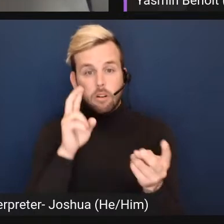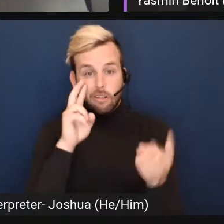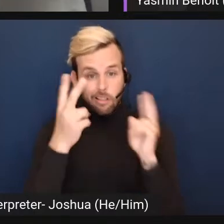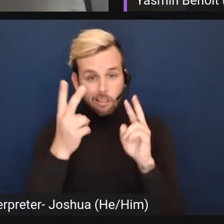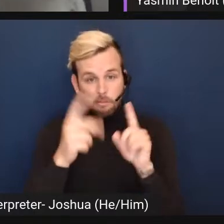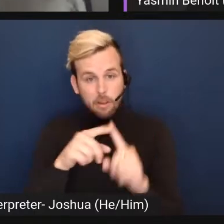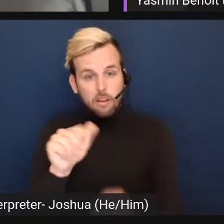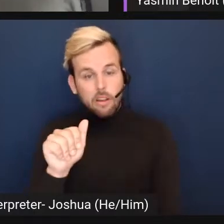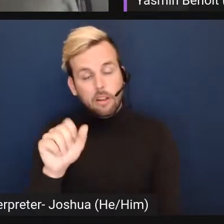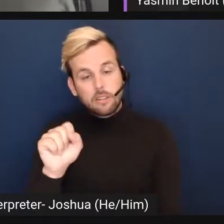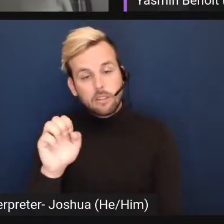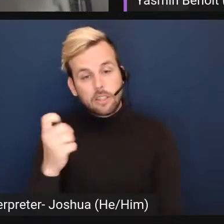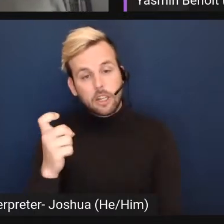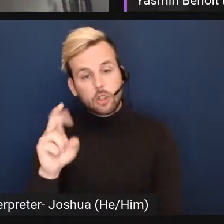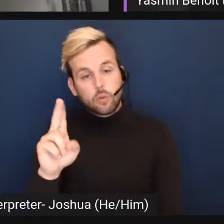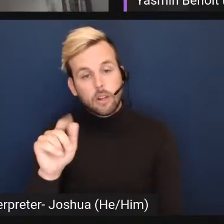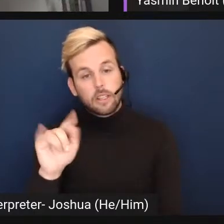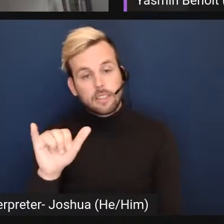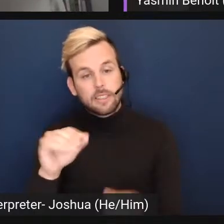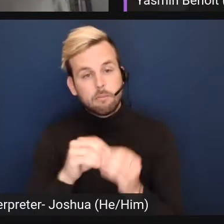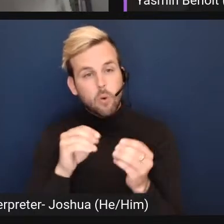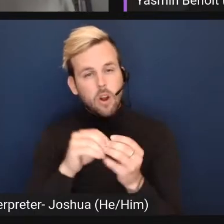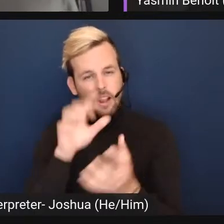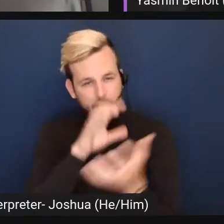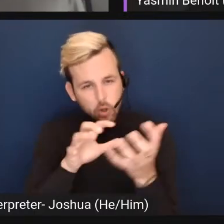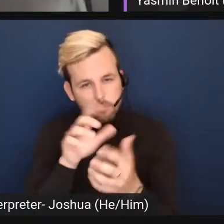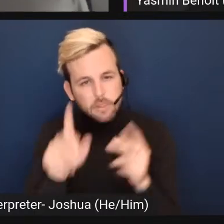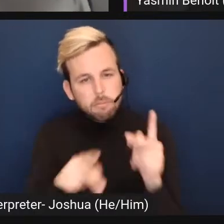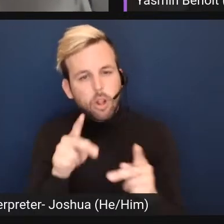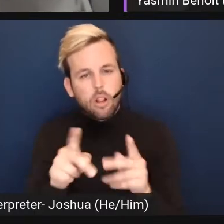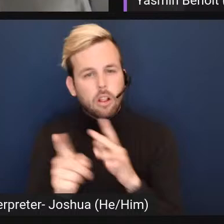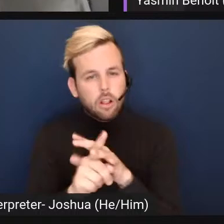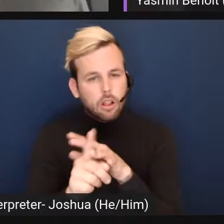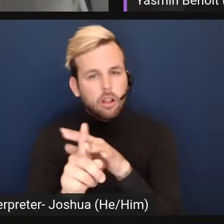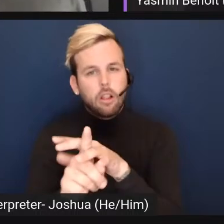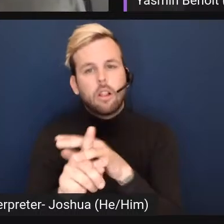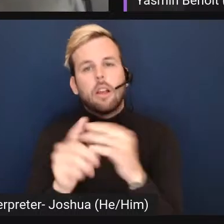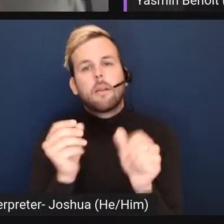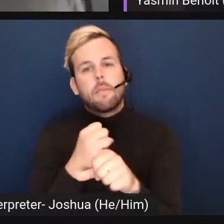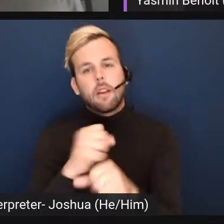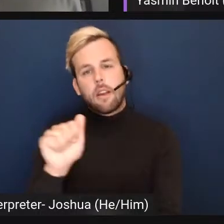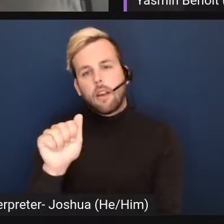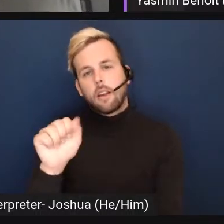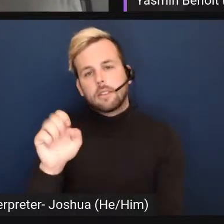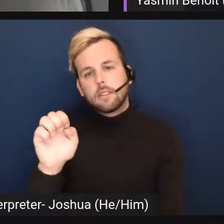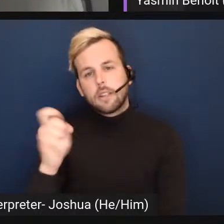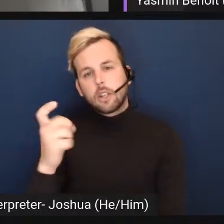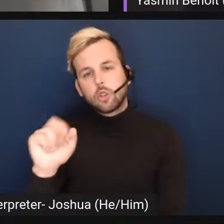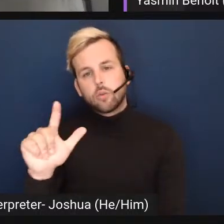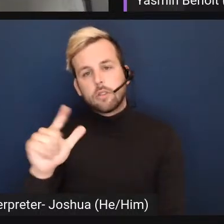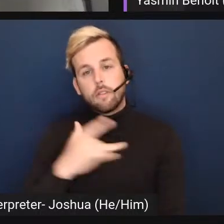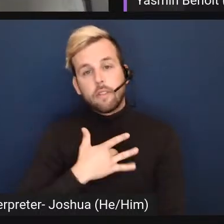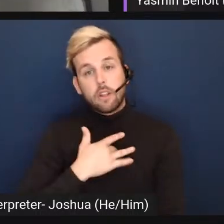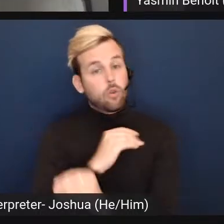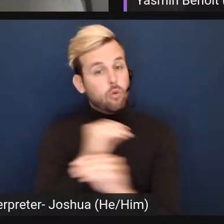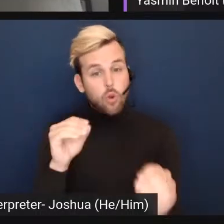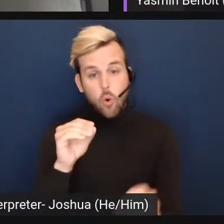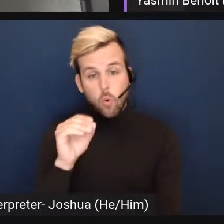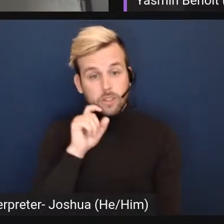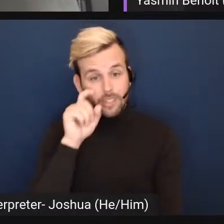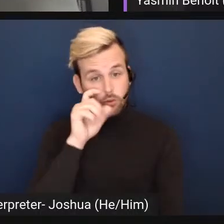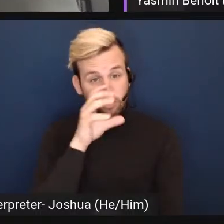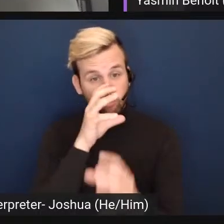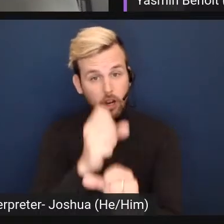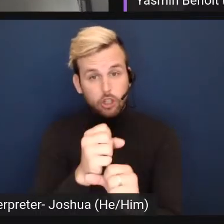asexuality attract more confused people to the forums um and make asexuals who feel no sexual attraction